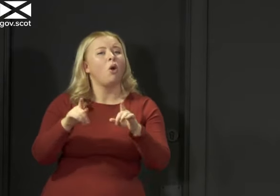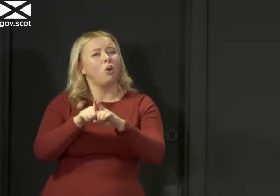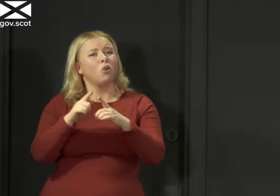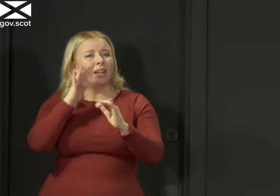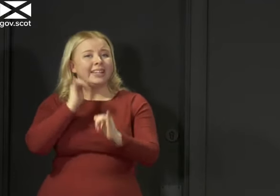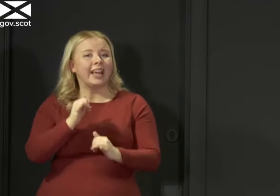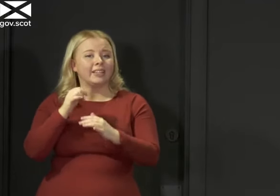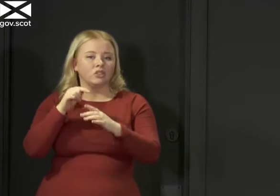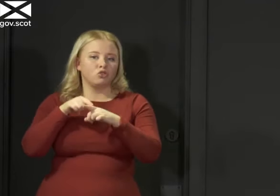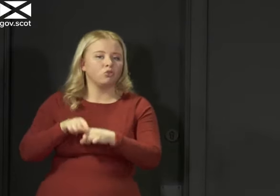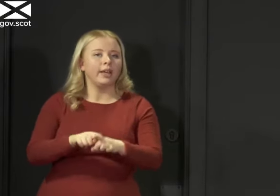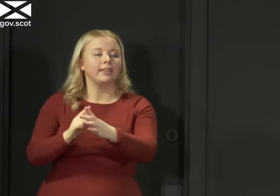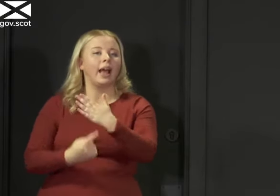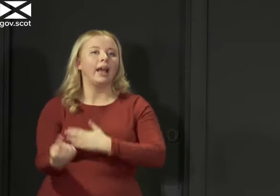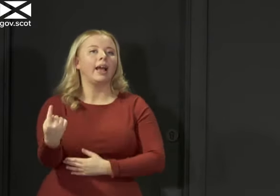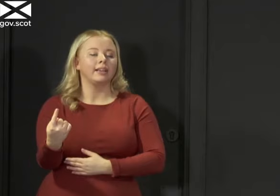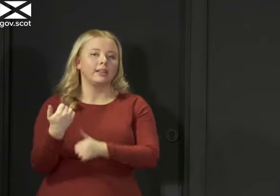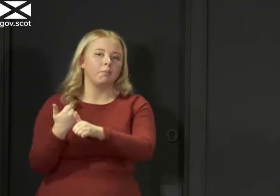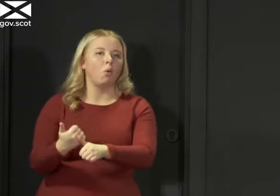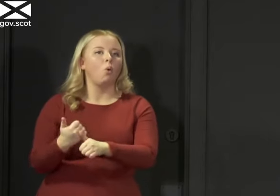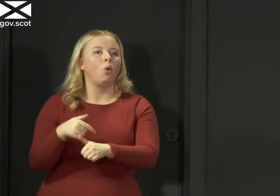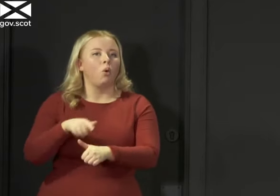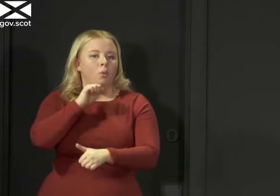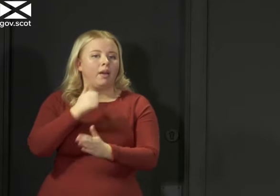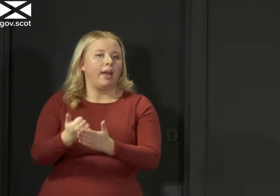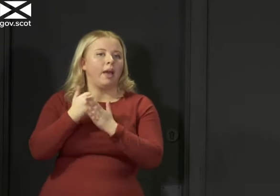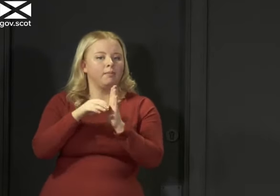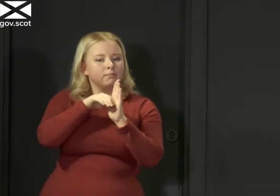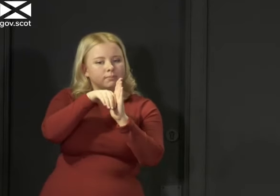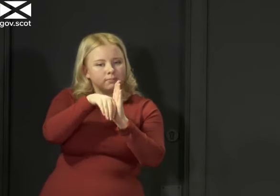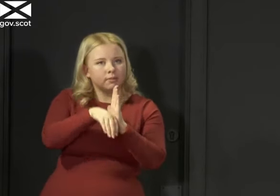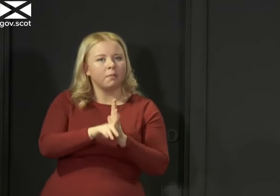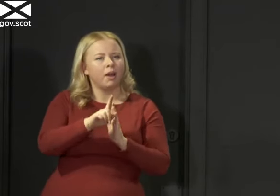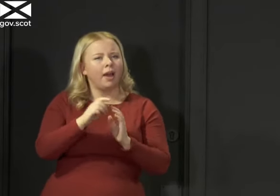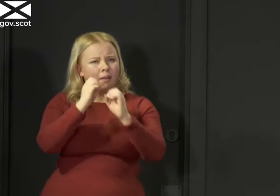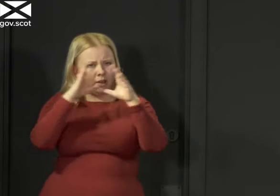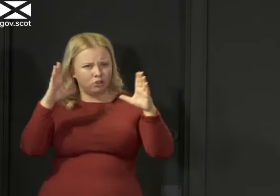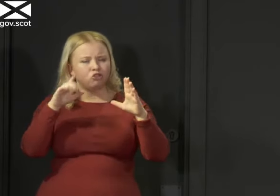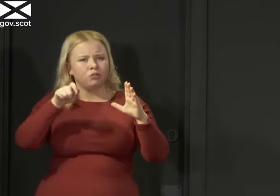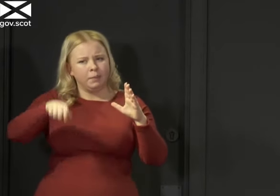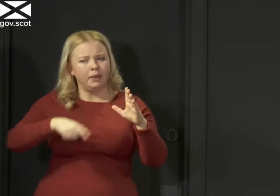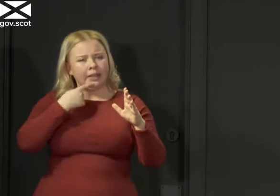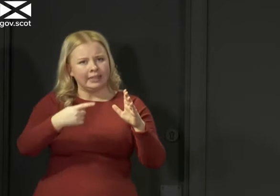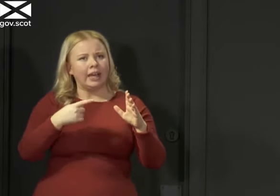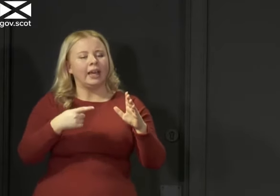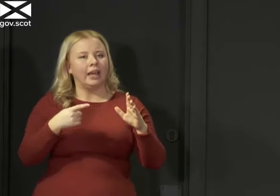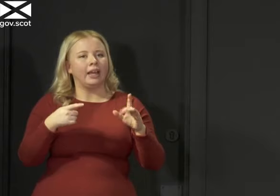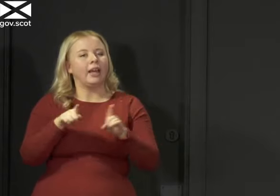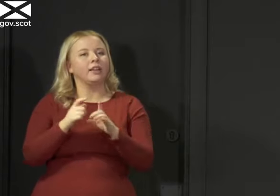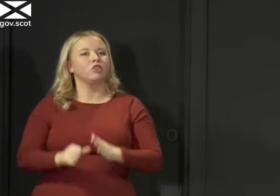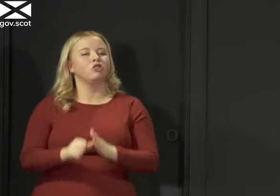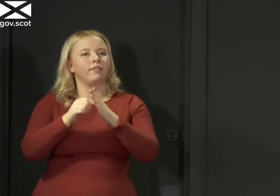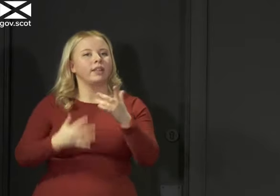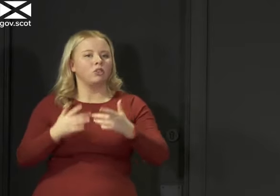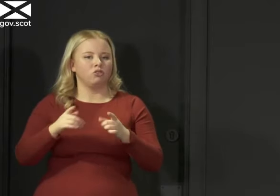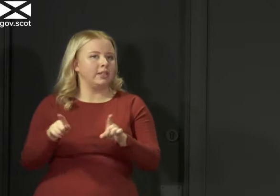a bit more as well. But I imagine the overall point that was made by the member of the expert group and the chief statistician is the